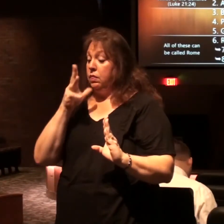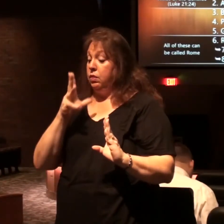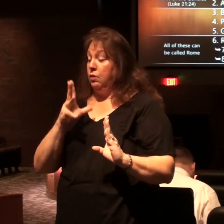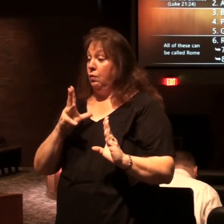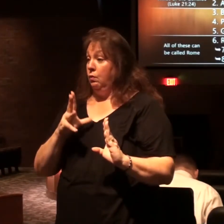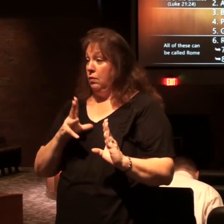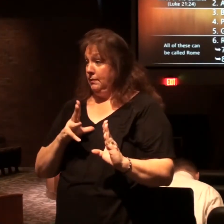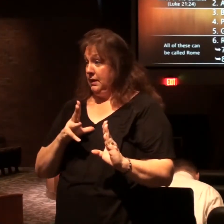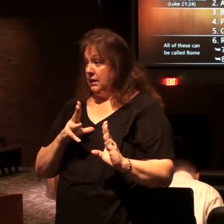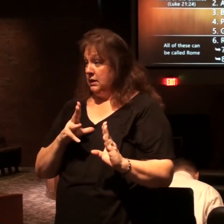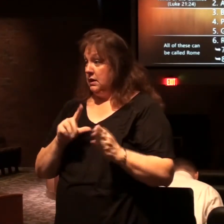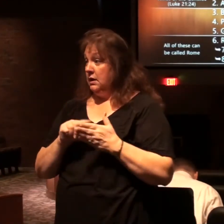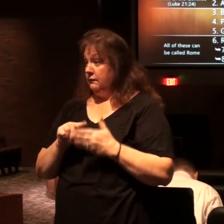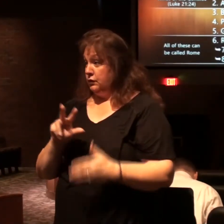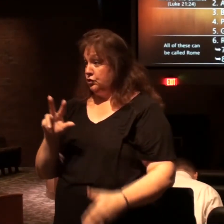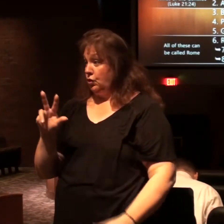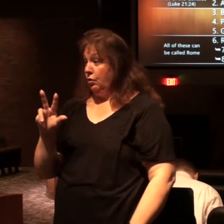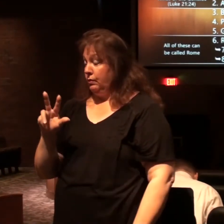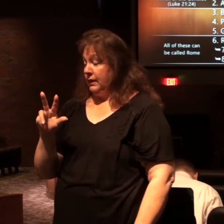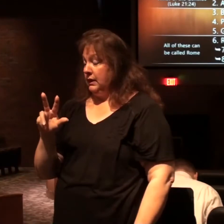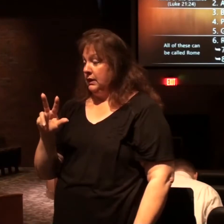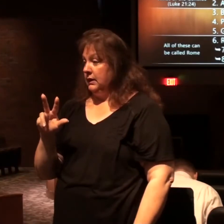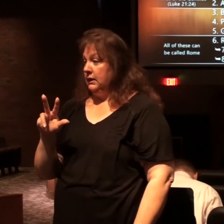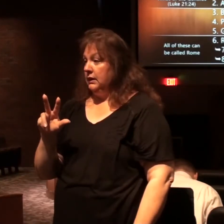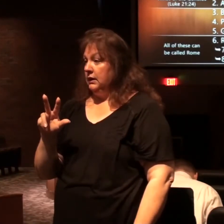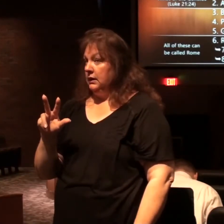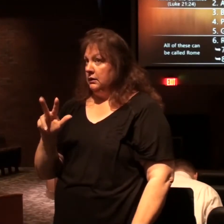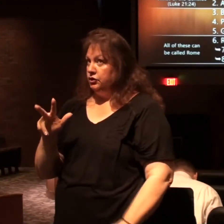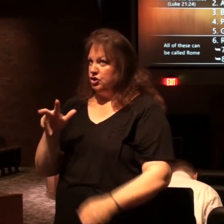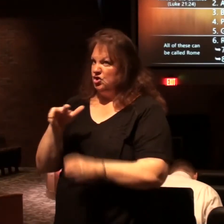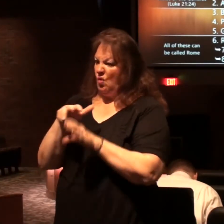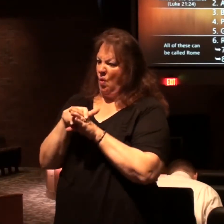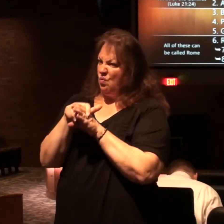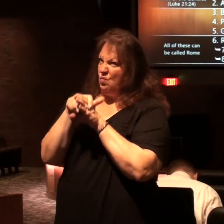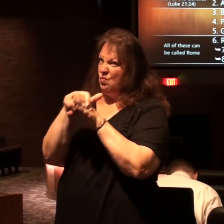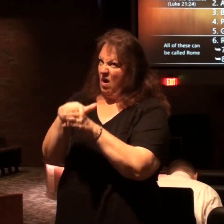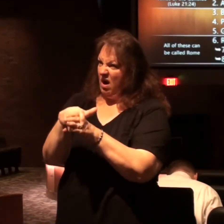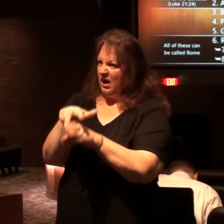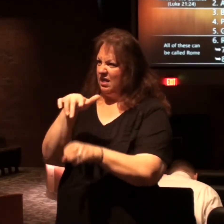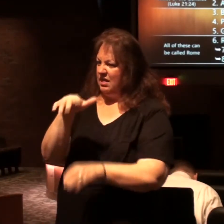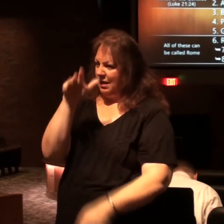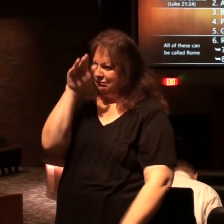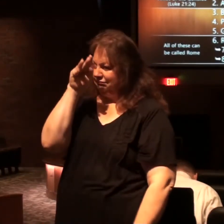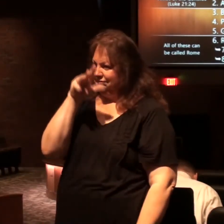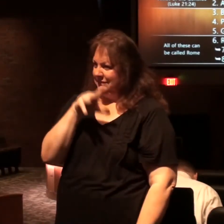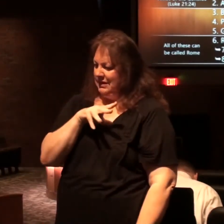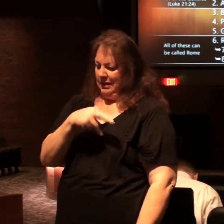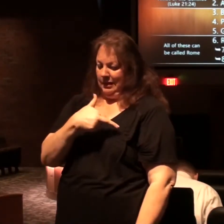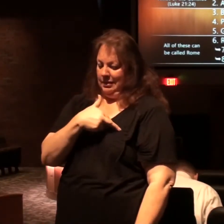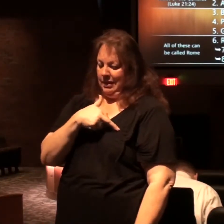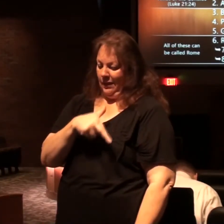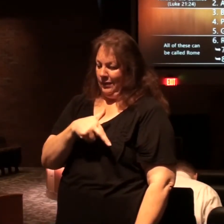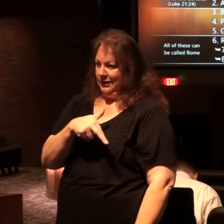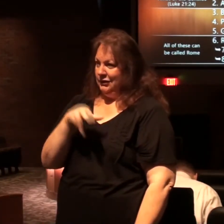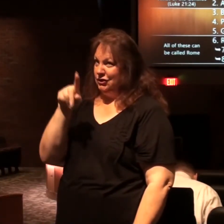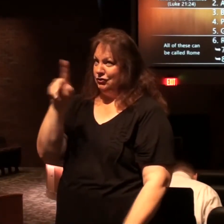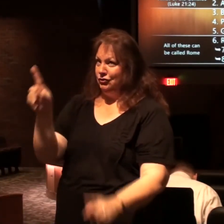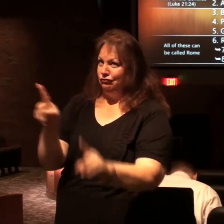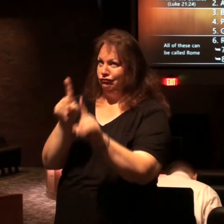up in verse three of chapter 17 is riding the beast that religious dimension